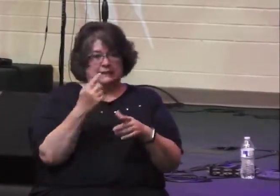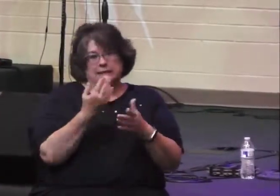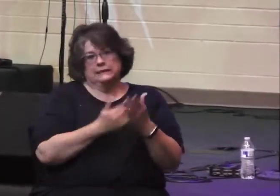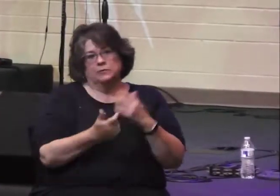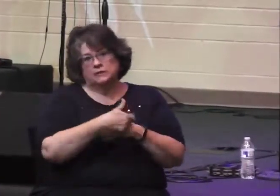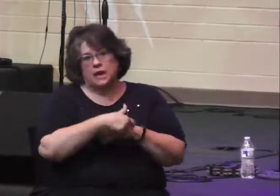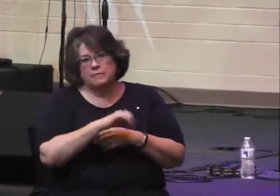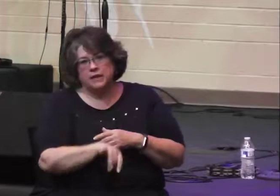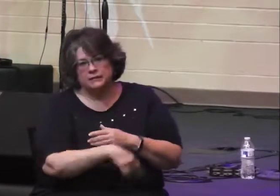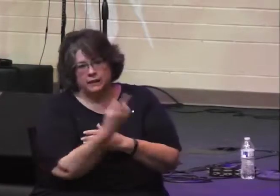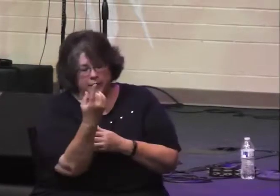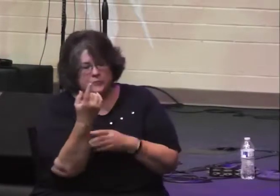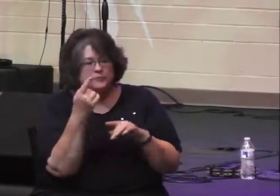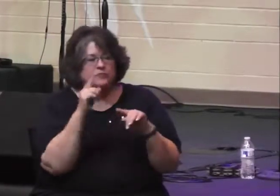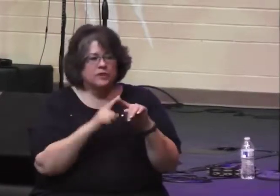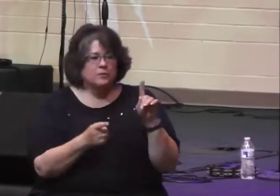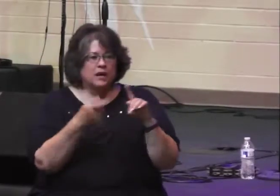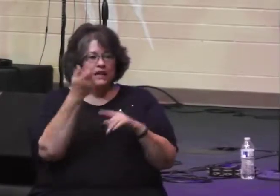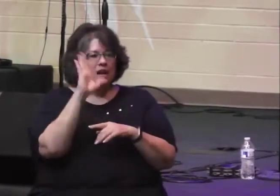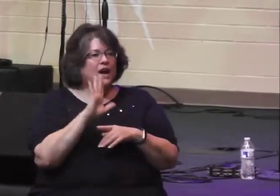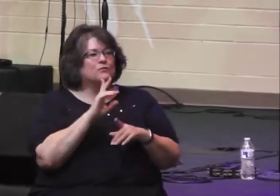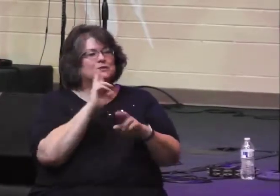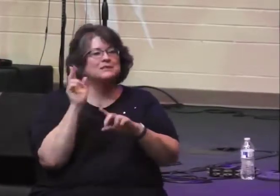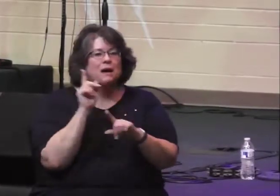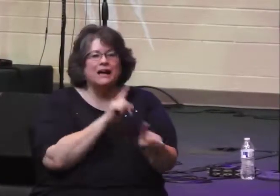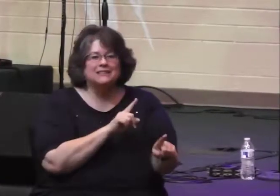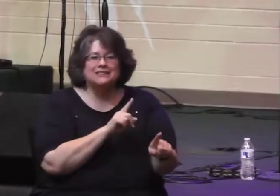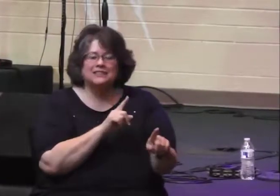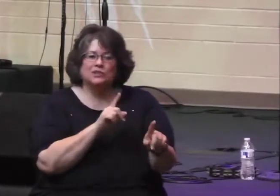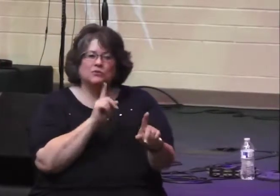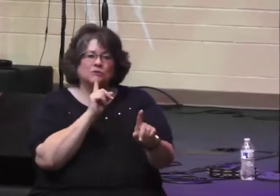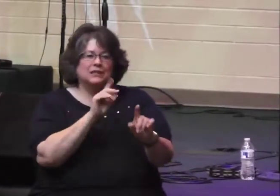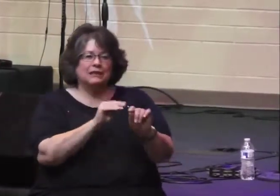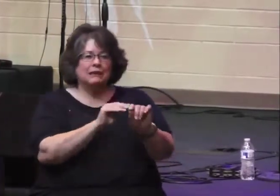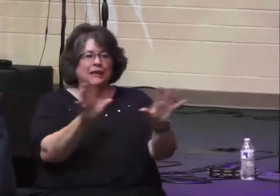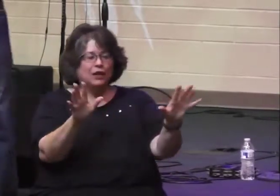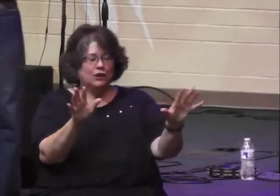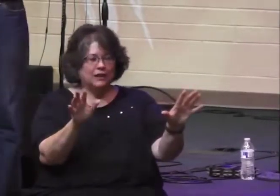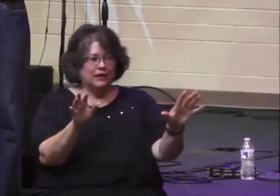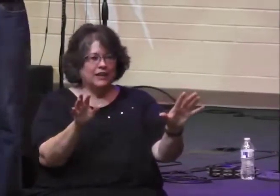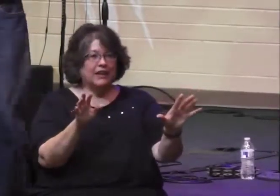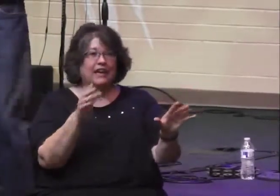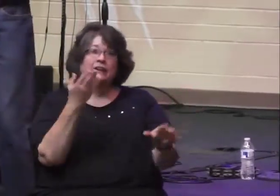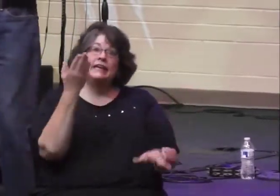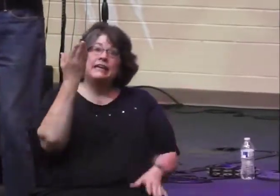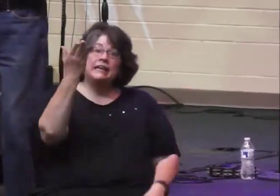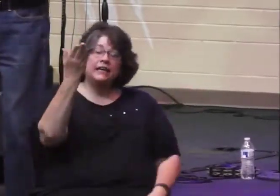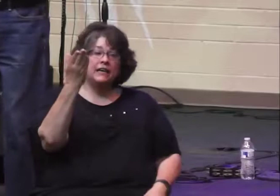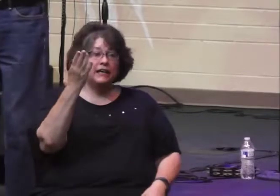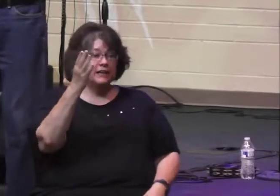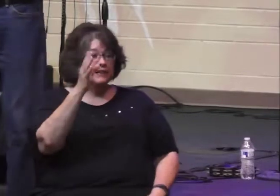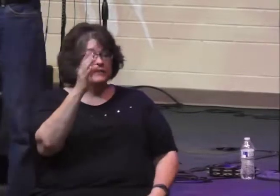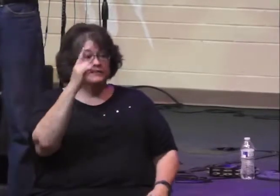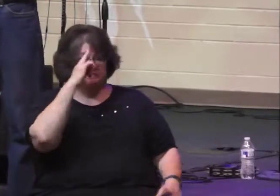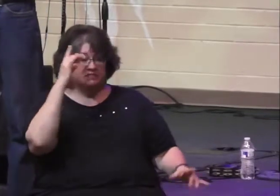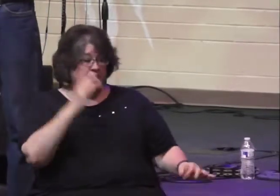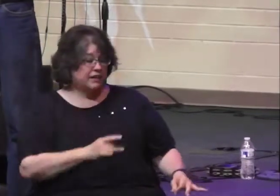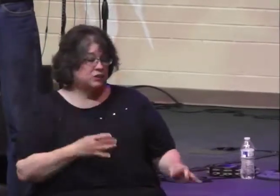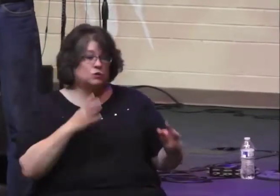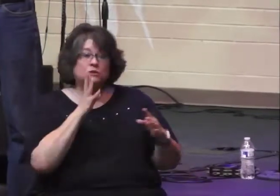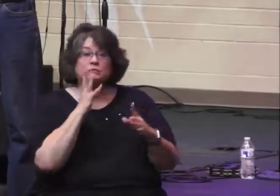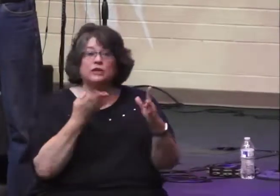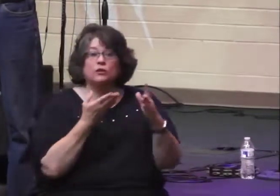We just don't know how long it took. But God did respond in a very clear way. And what's interesting is he chose to speak through